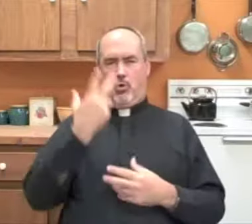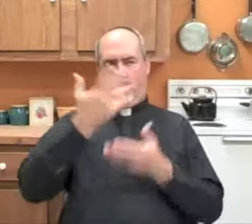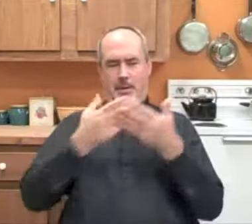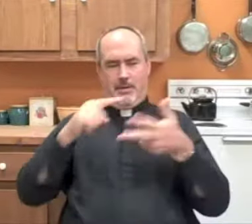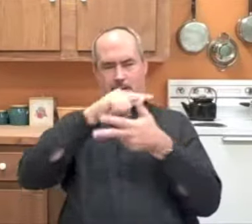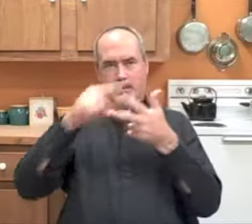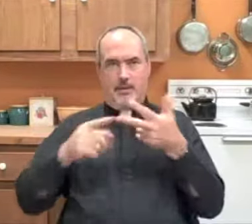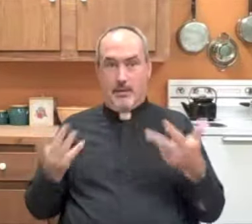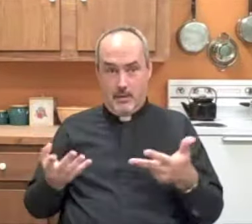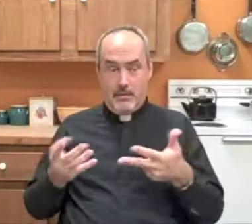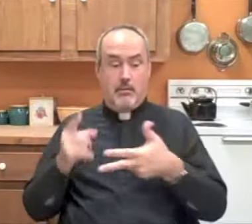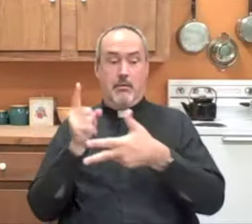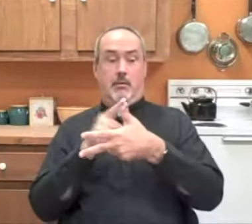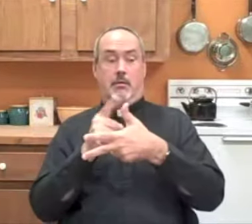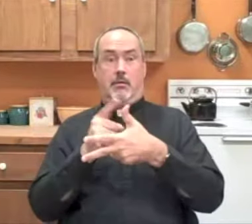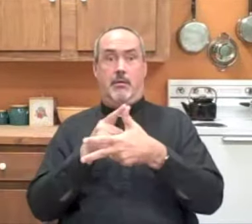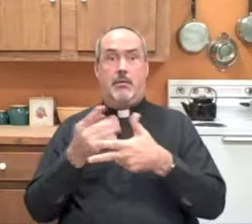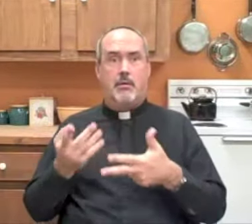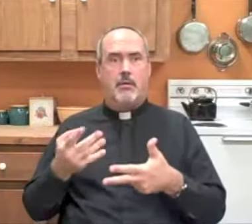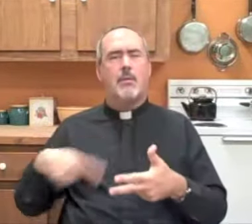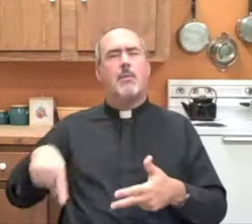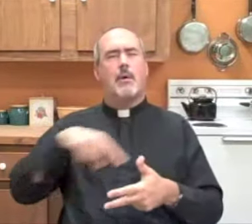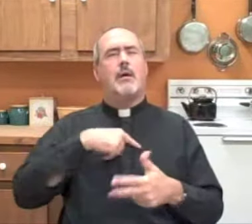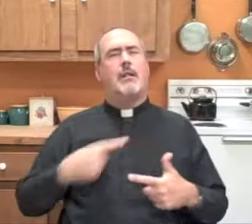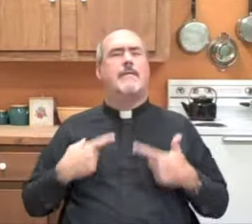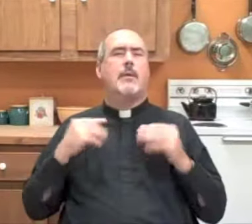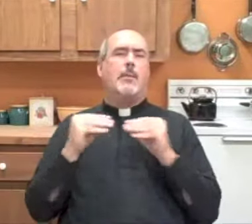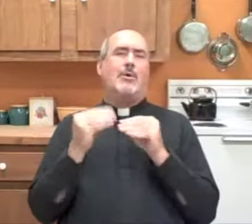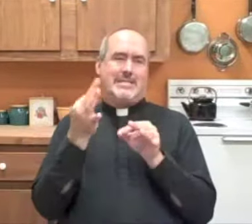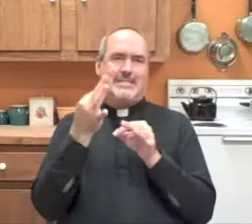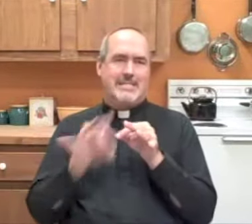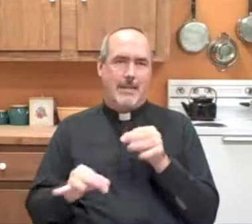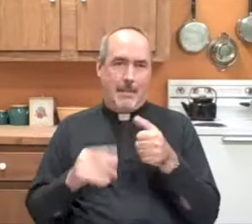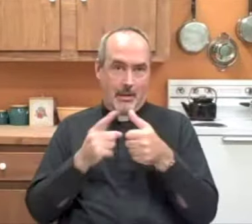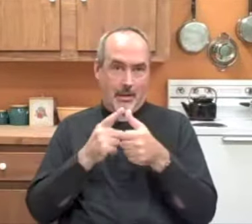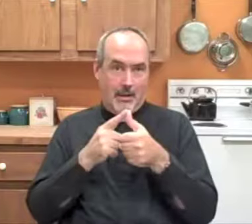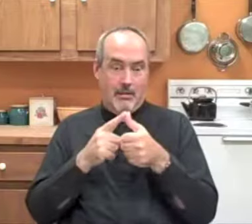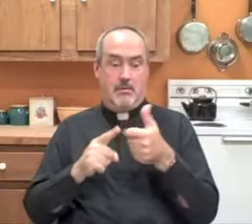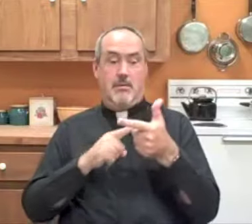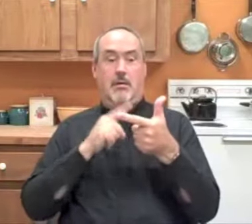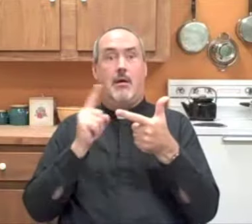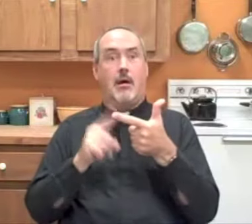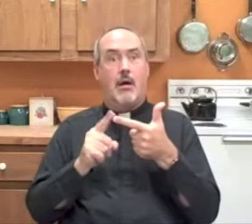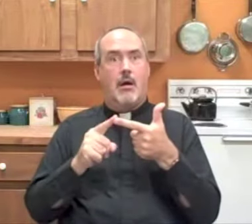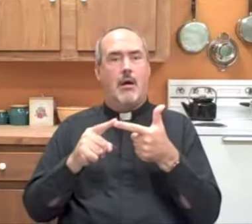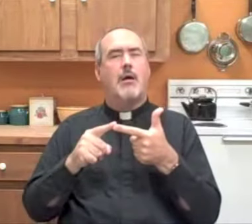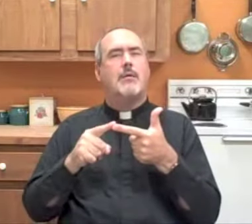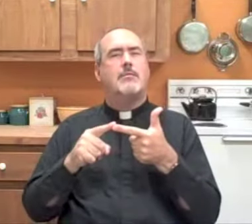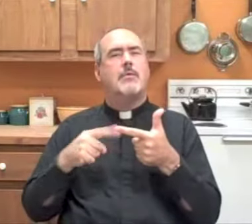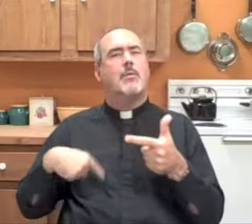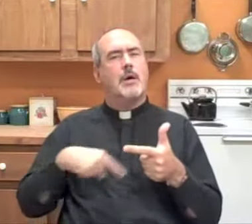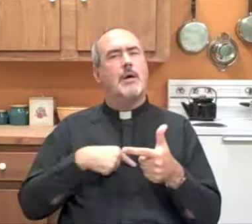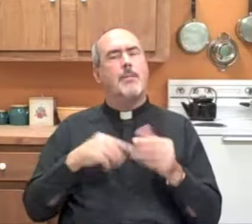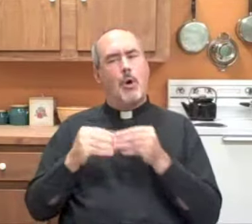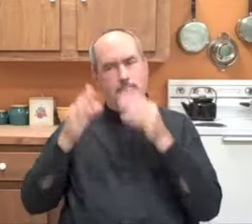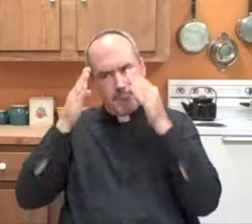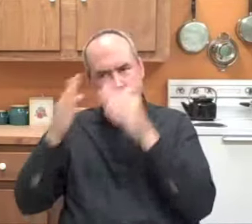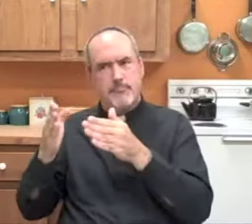story inspires us in three different ways. First, that we need to live life more simply. Second,